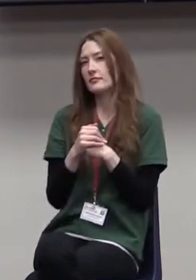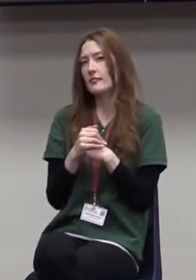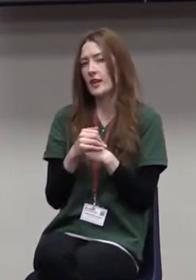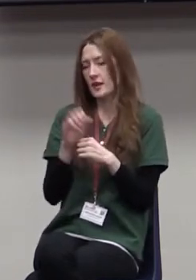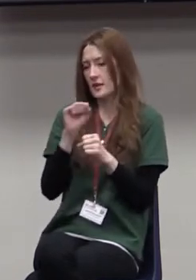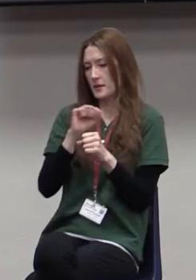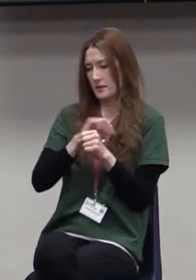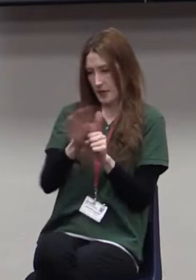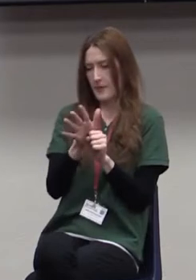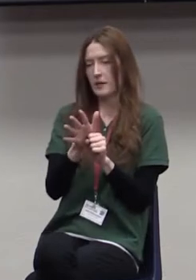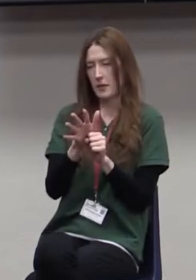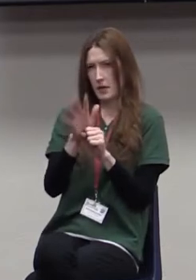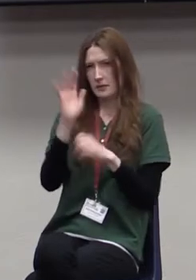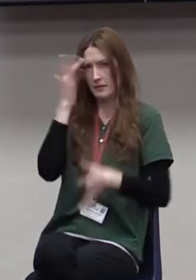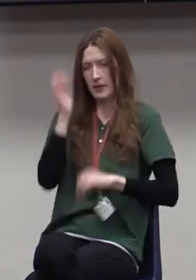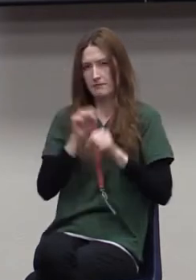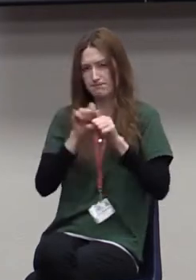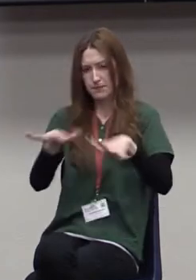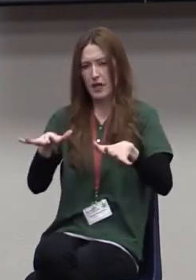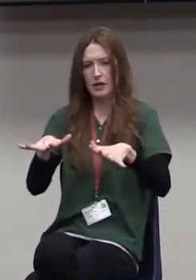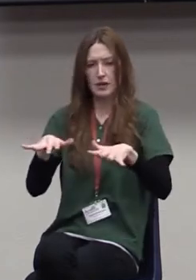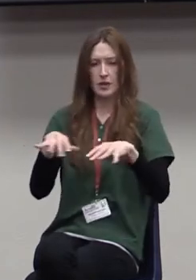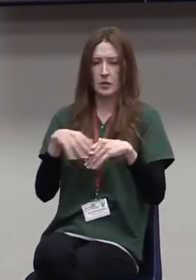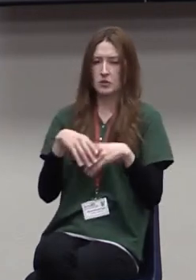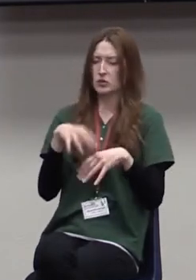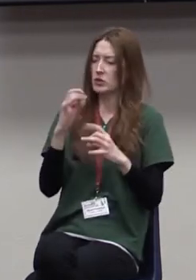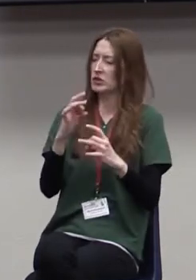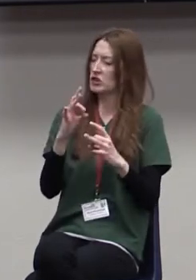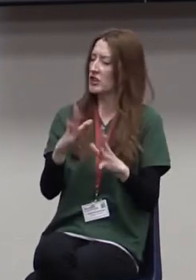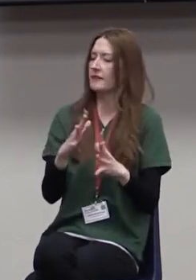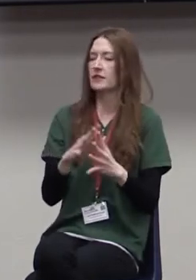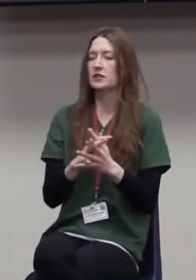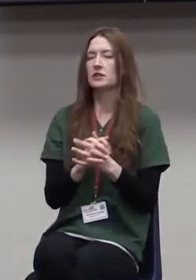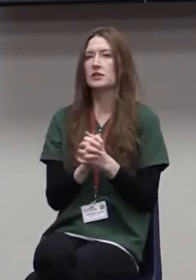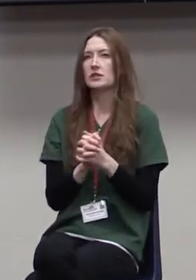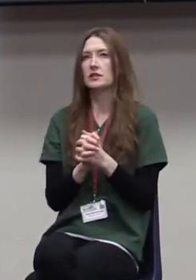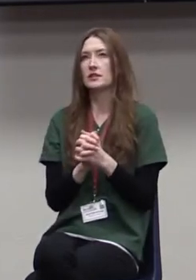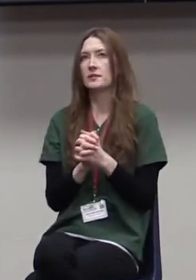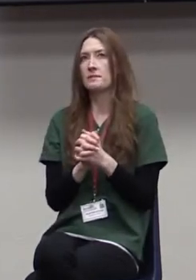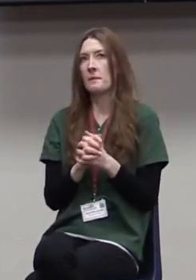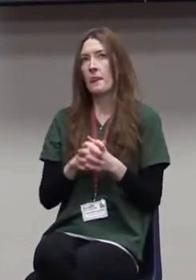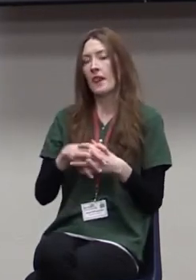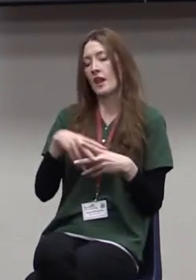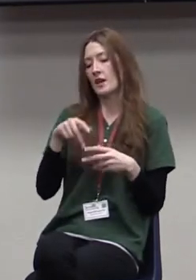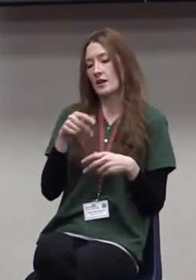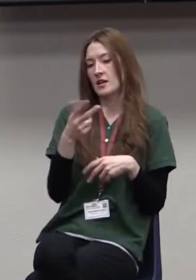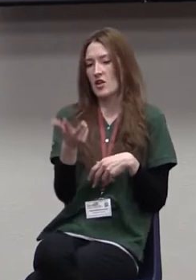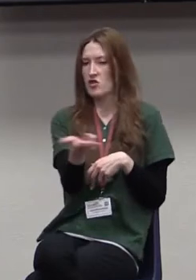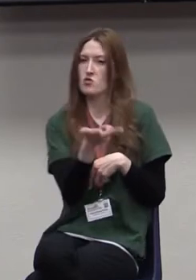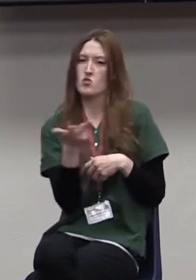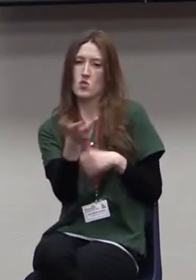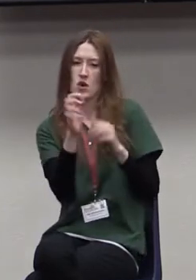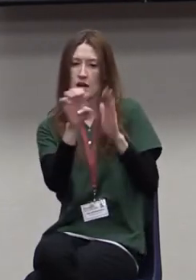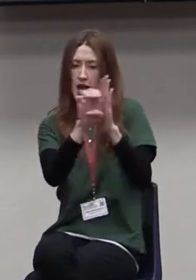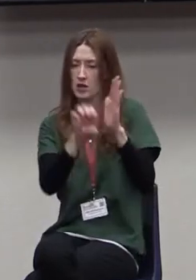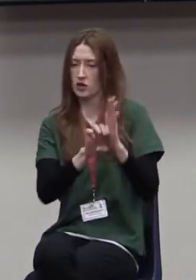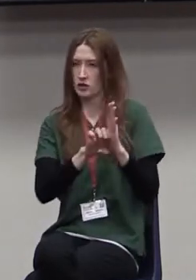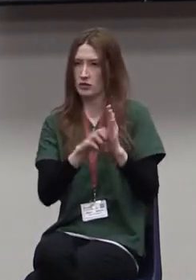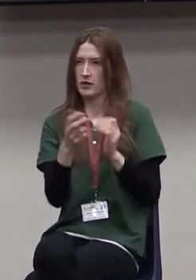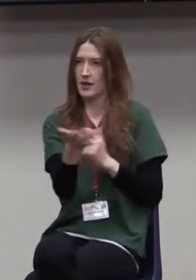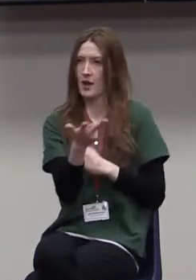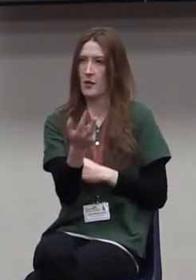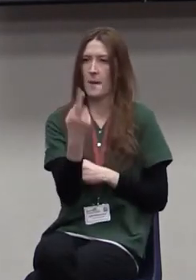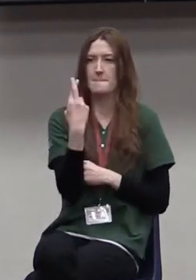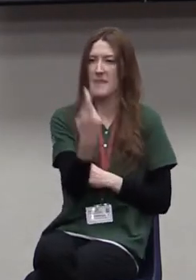was telling me about the conflict that existed between the three of them. Now, I'm talking about three men that are best